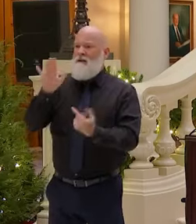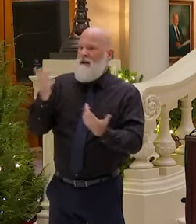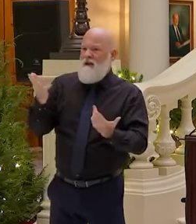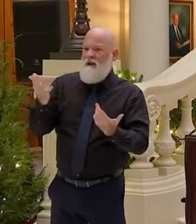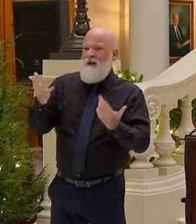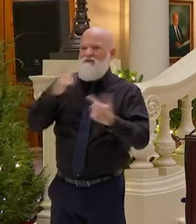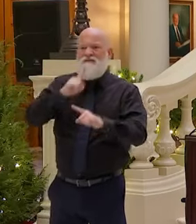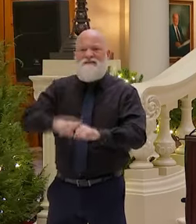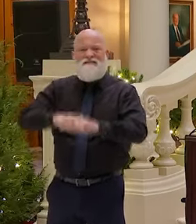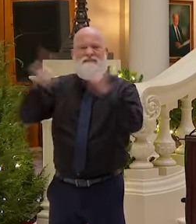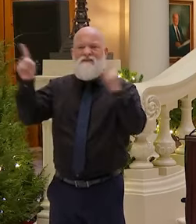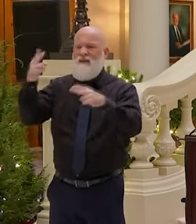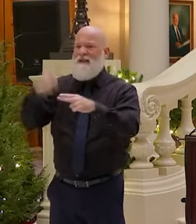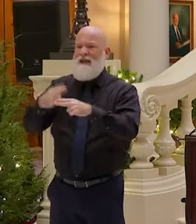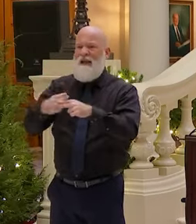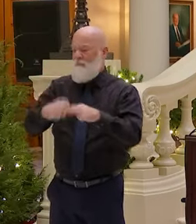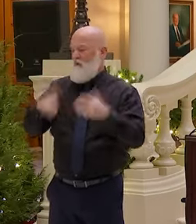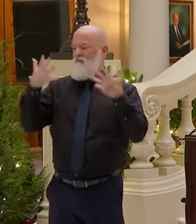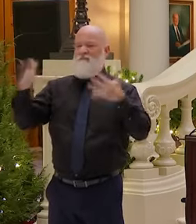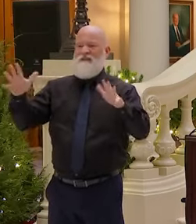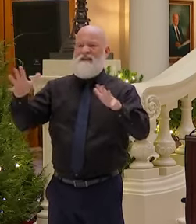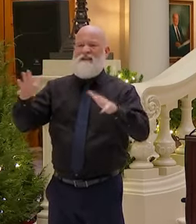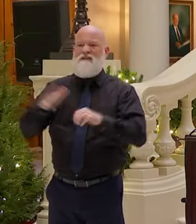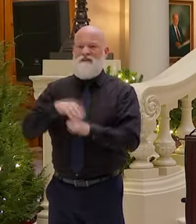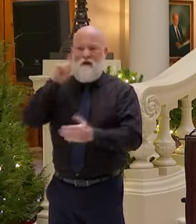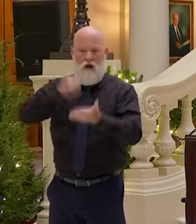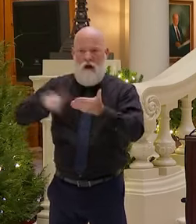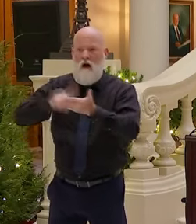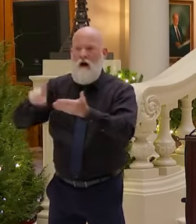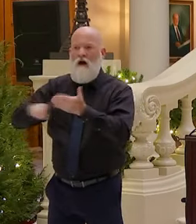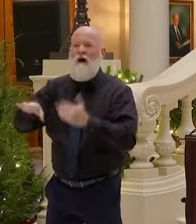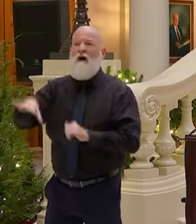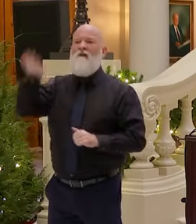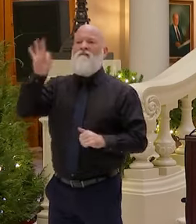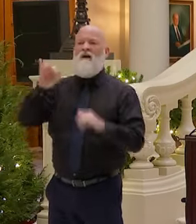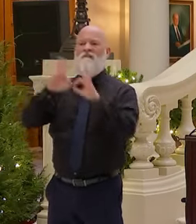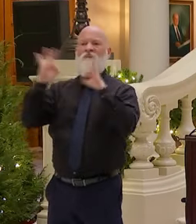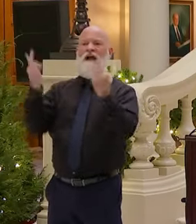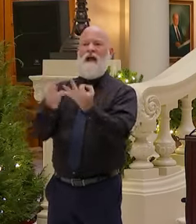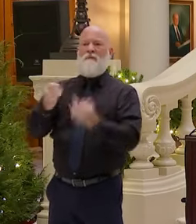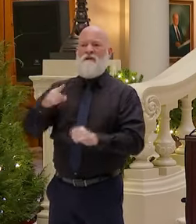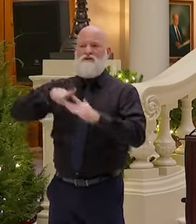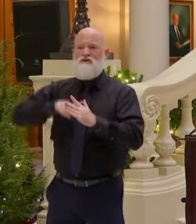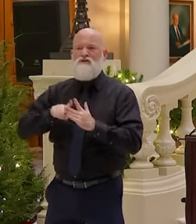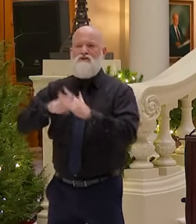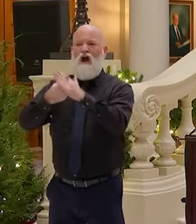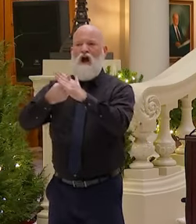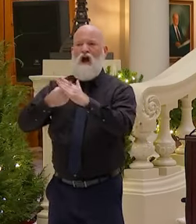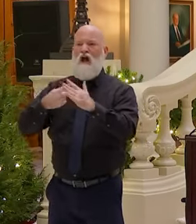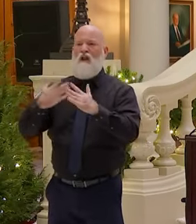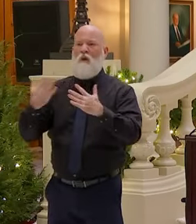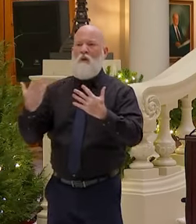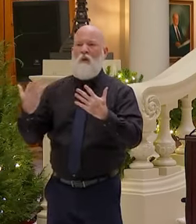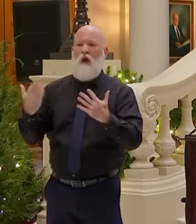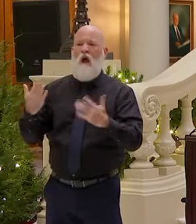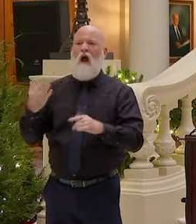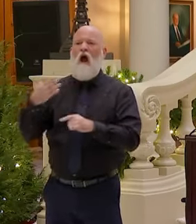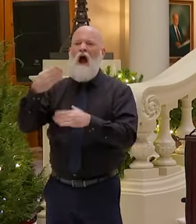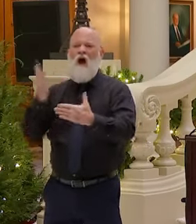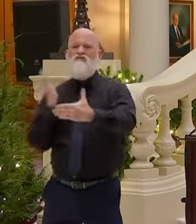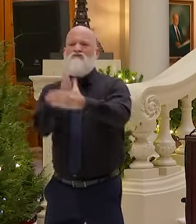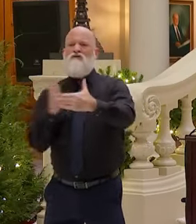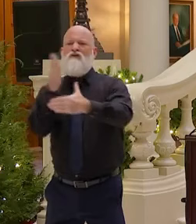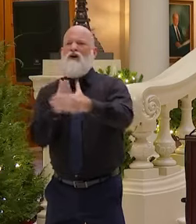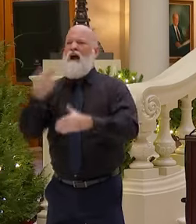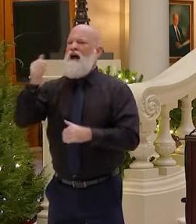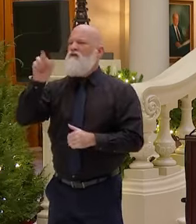family members and harassing them as well. I do know that Gwinnett PD has been contacted. I believe the sheriff's office as well. I don't know if